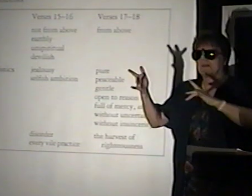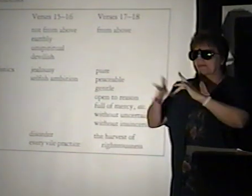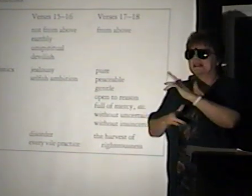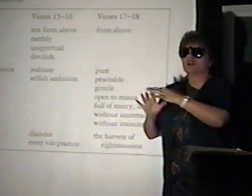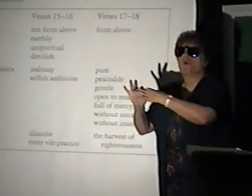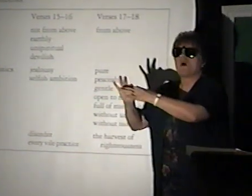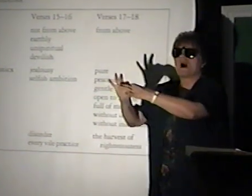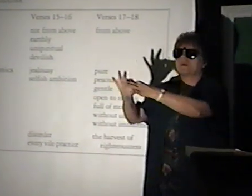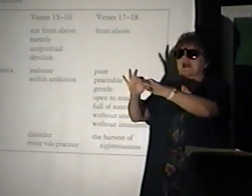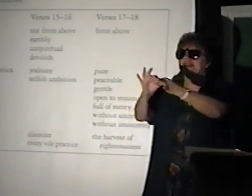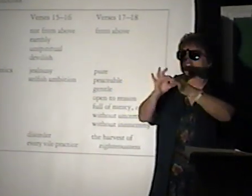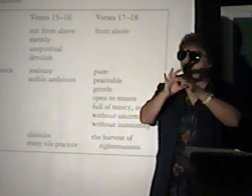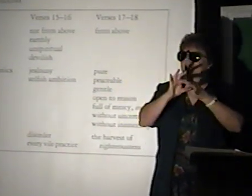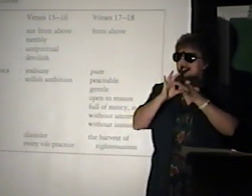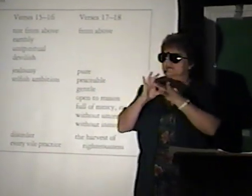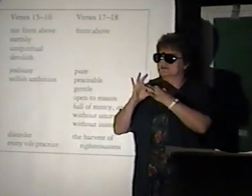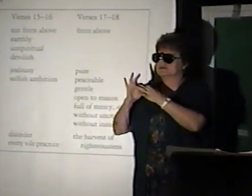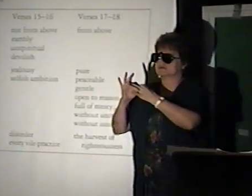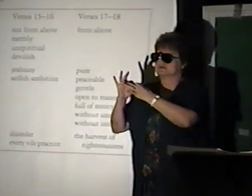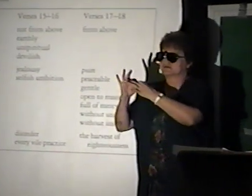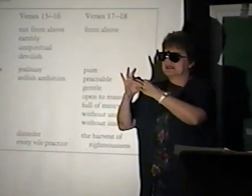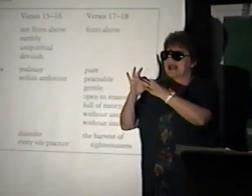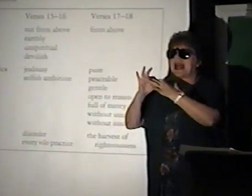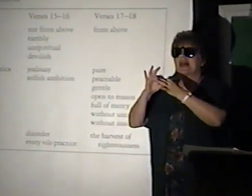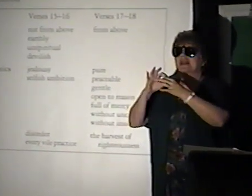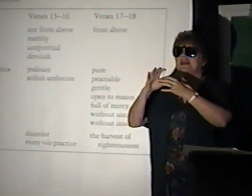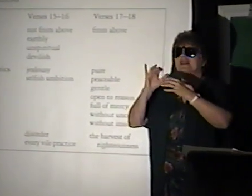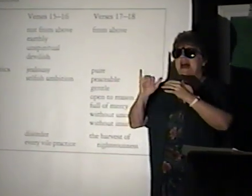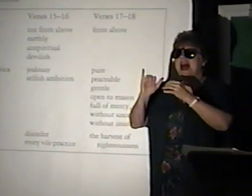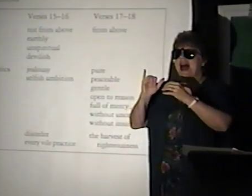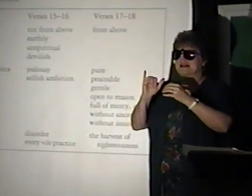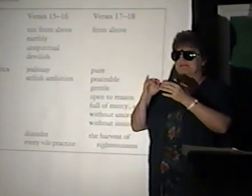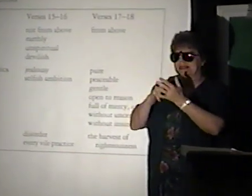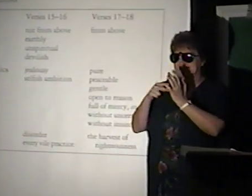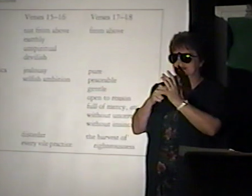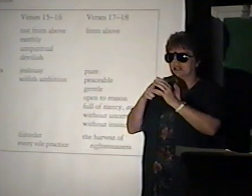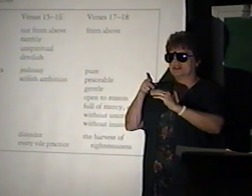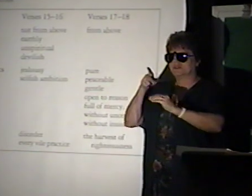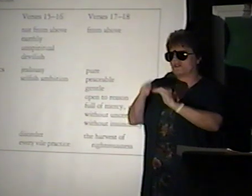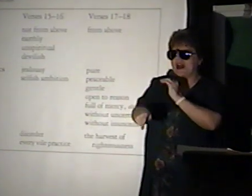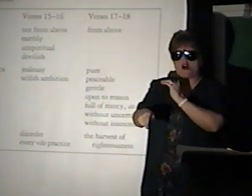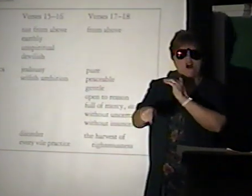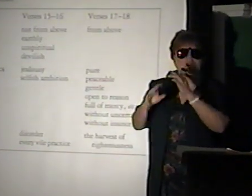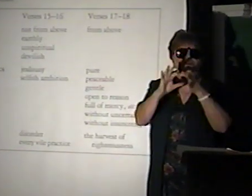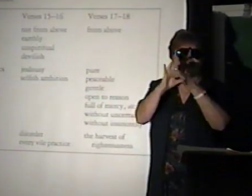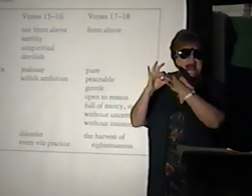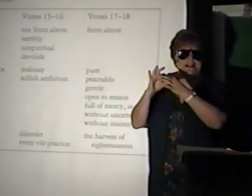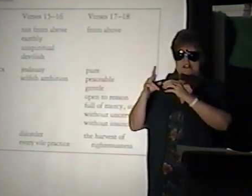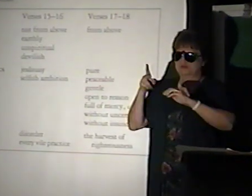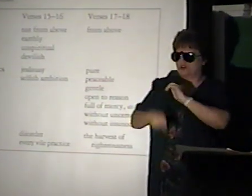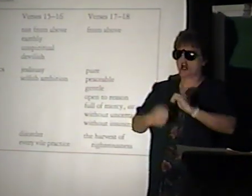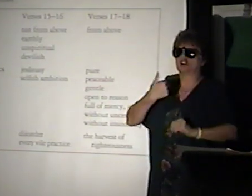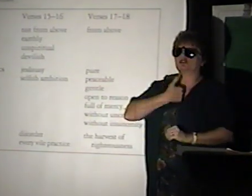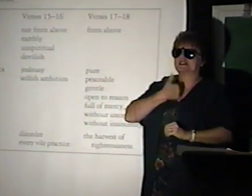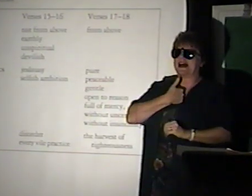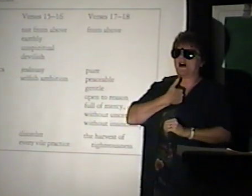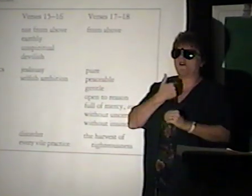This is the waterways too. And that means you cut off the relationship. You cut yourself